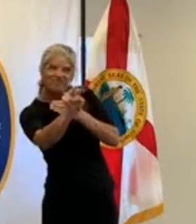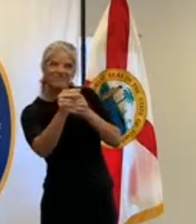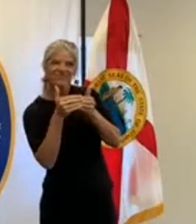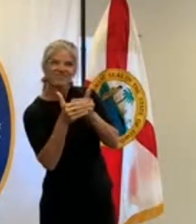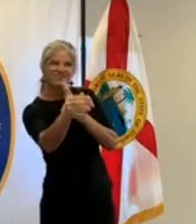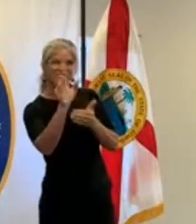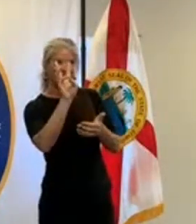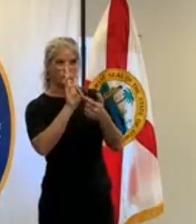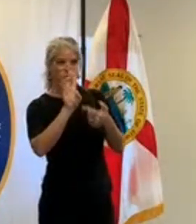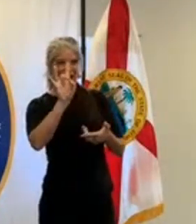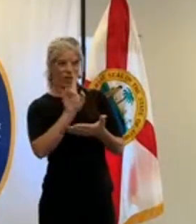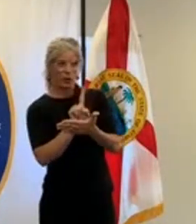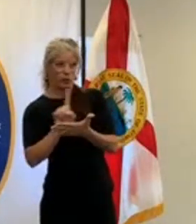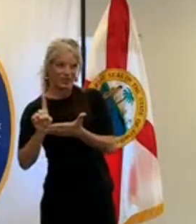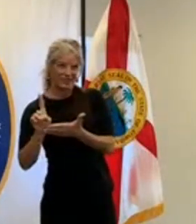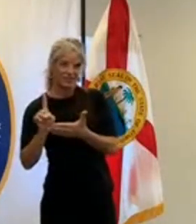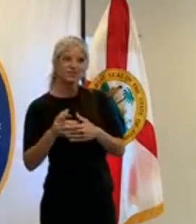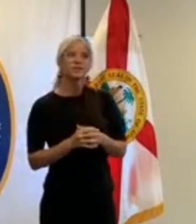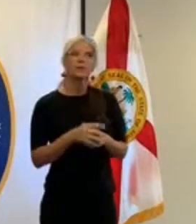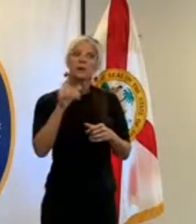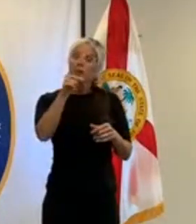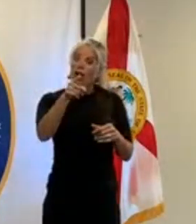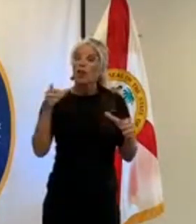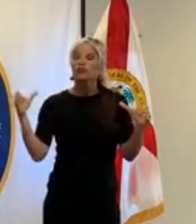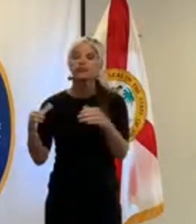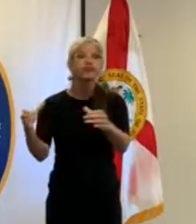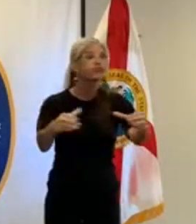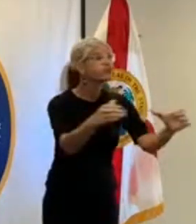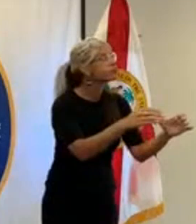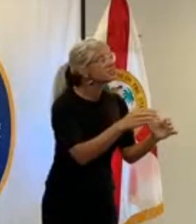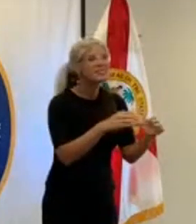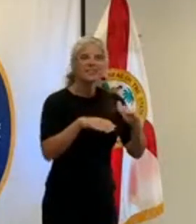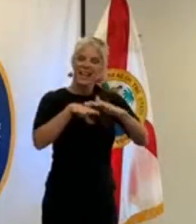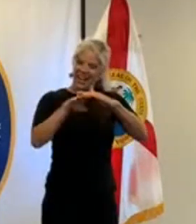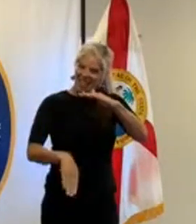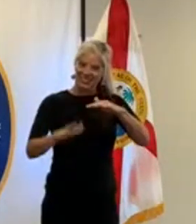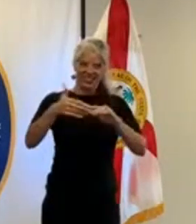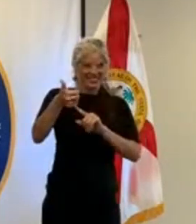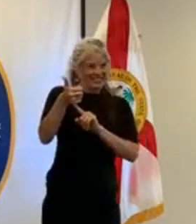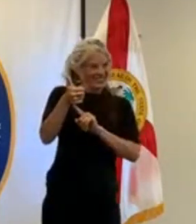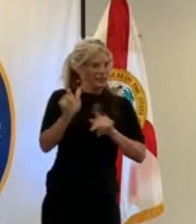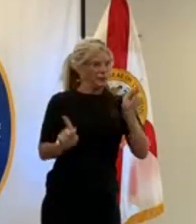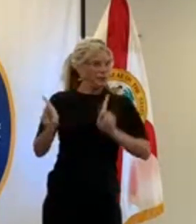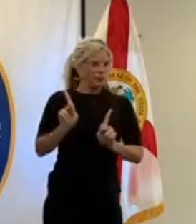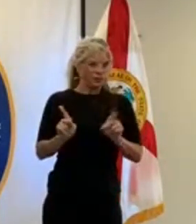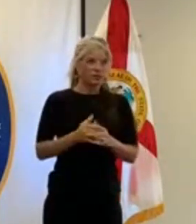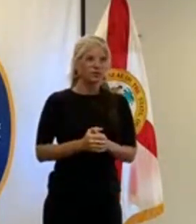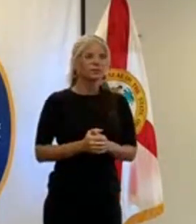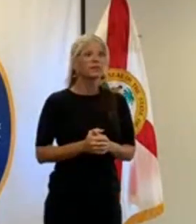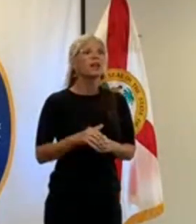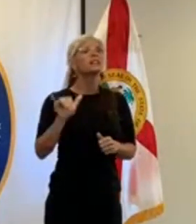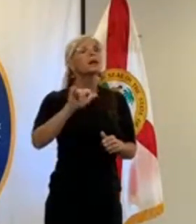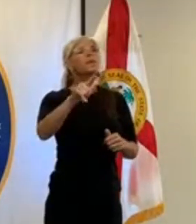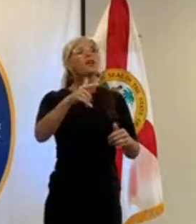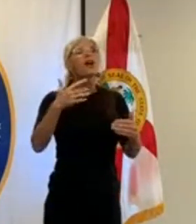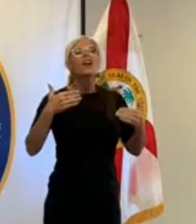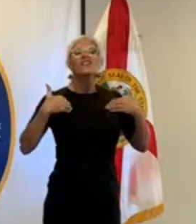maintaining groups of less than 10 and then also keeping that physical distance of six feet or more